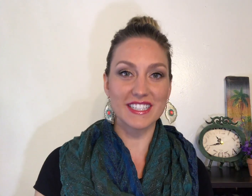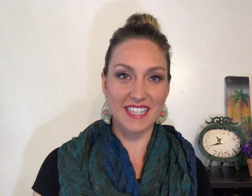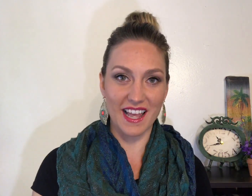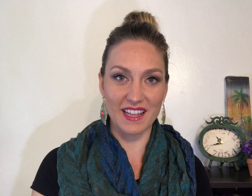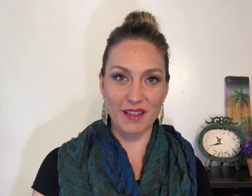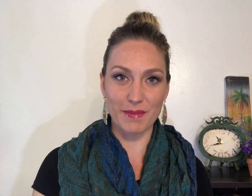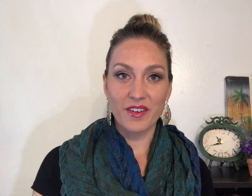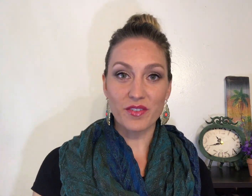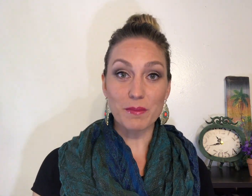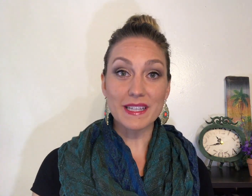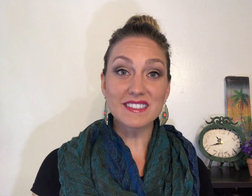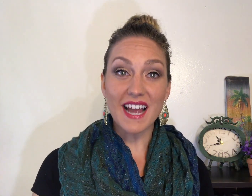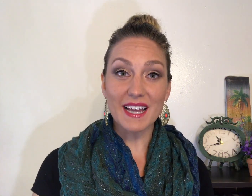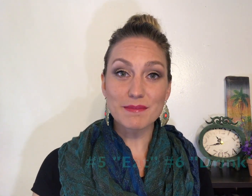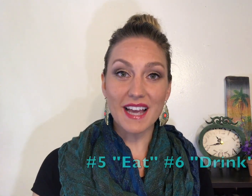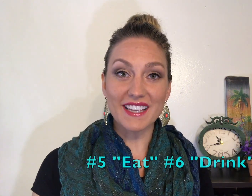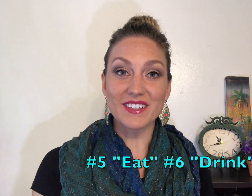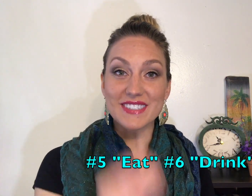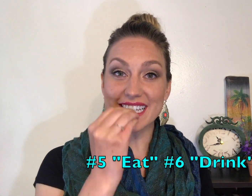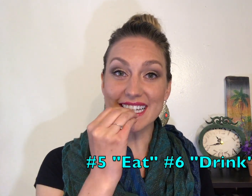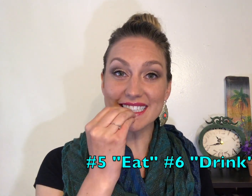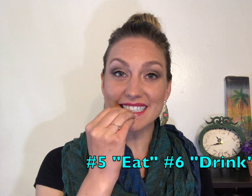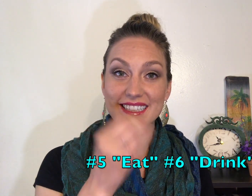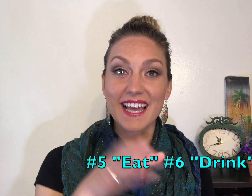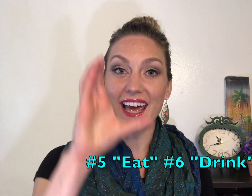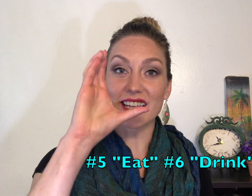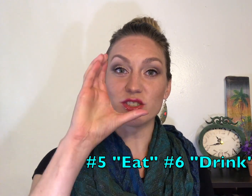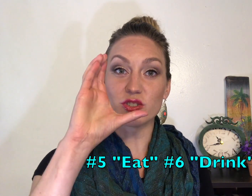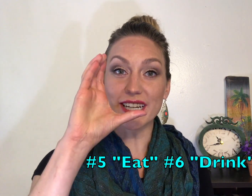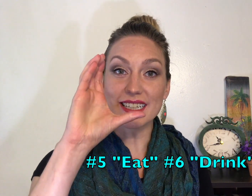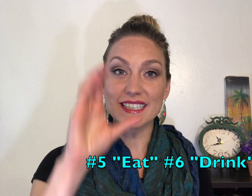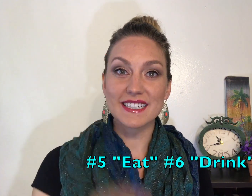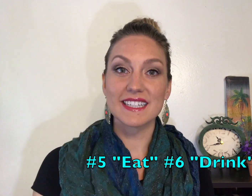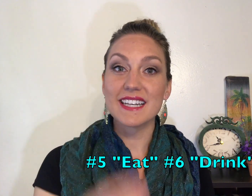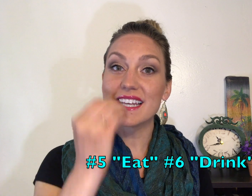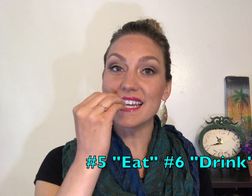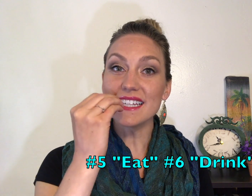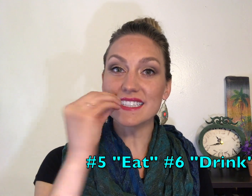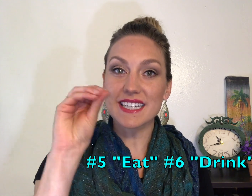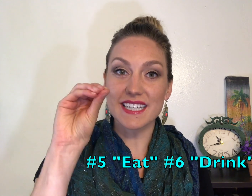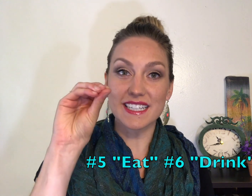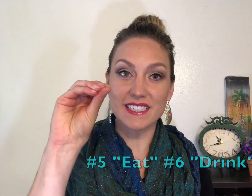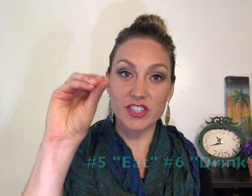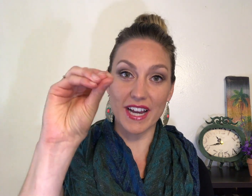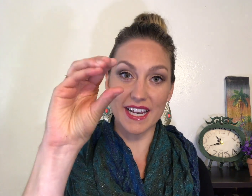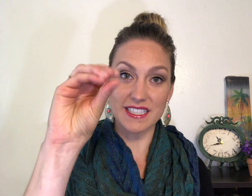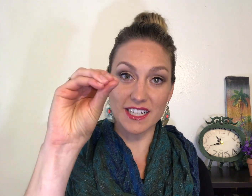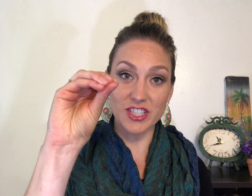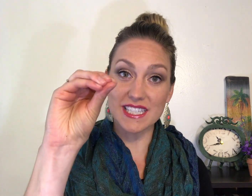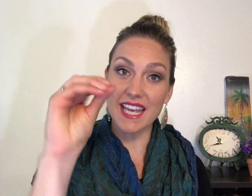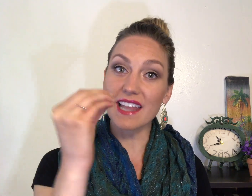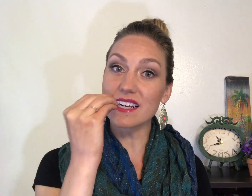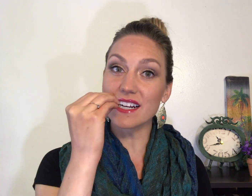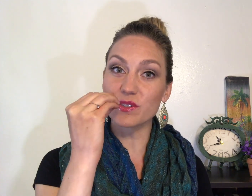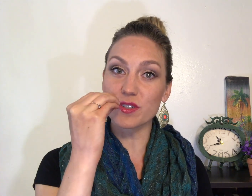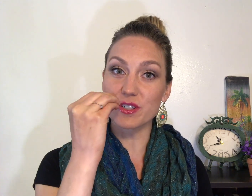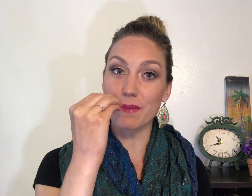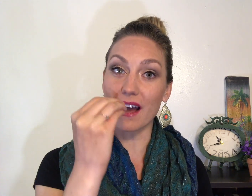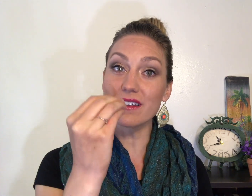telling me. For mealtimes I use eat and drink. Eat is your hands touching together and towards your mouth